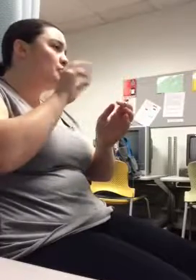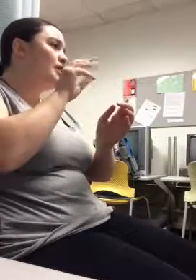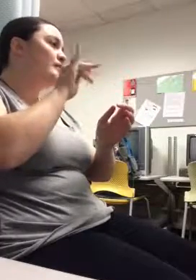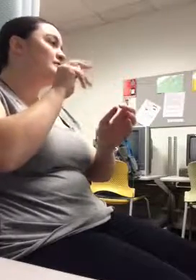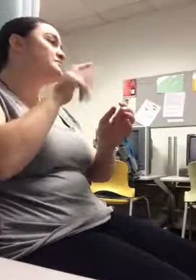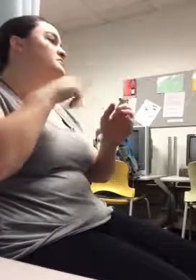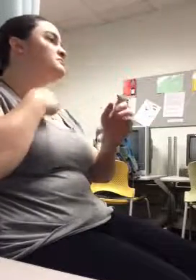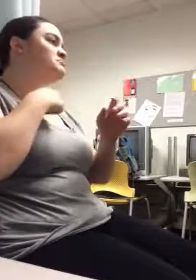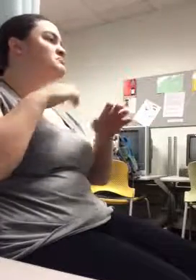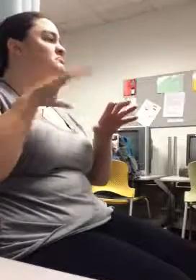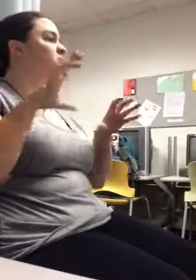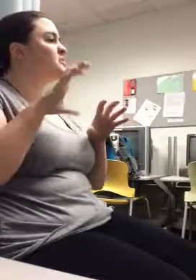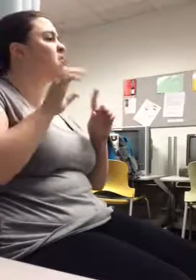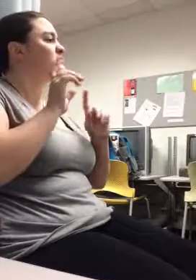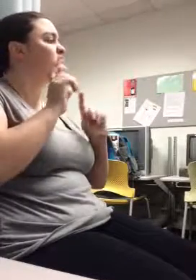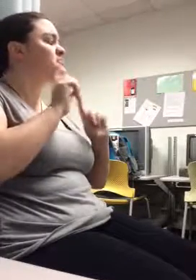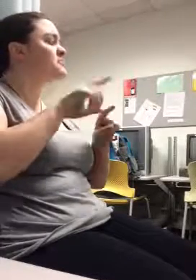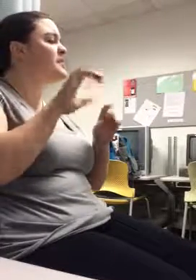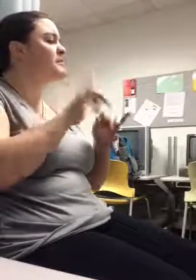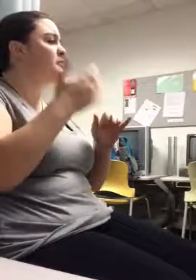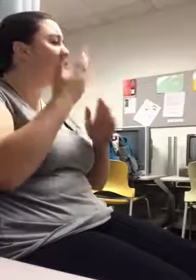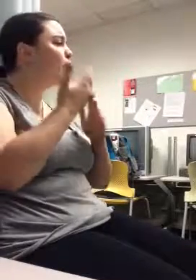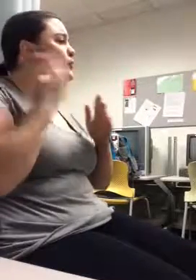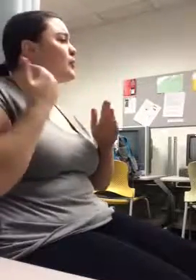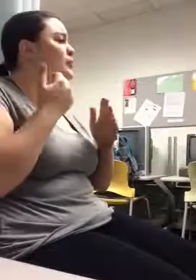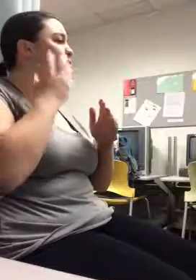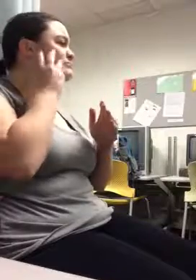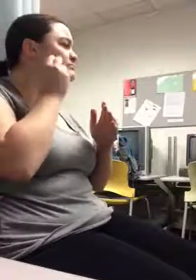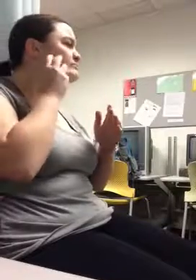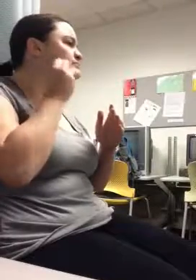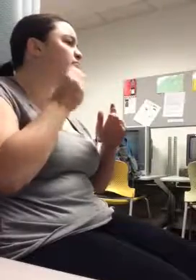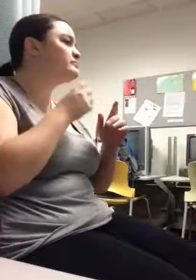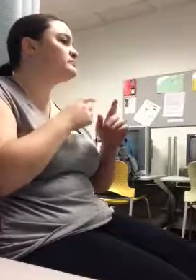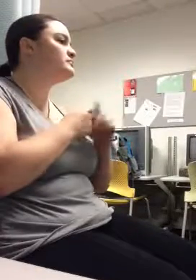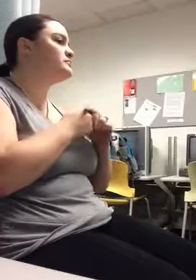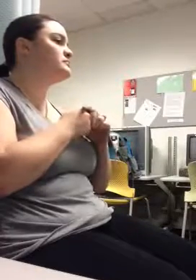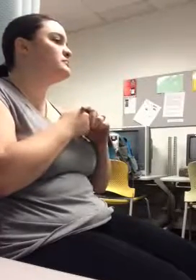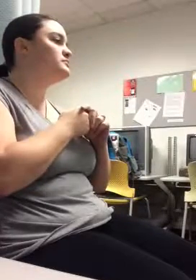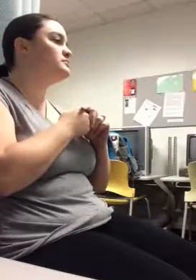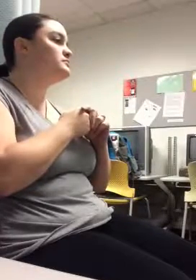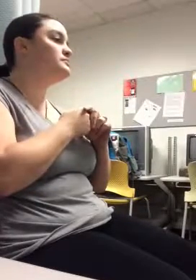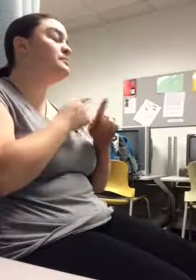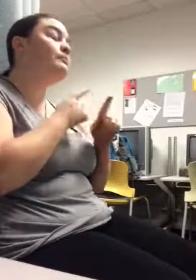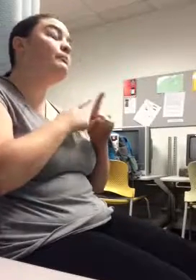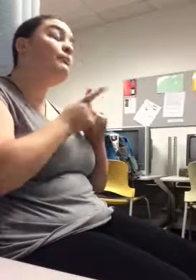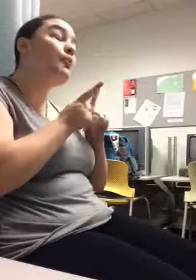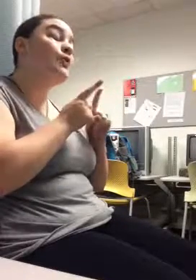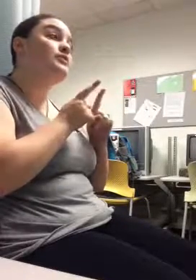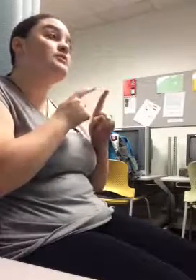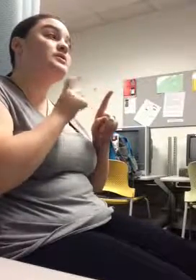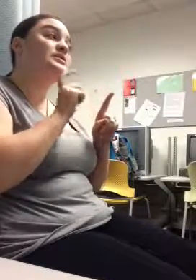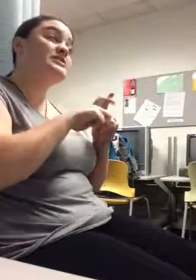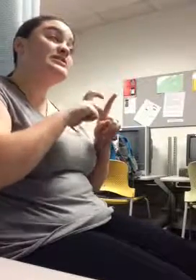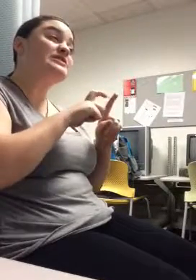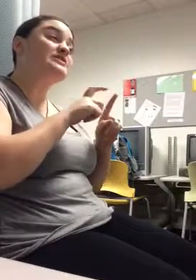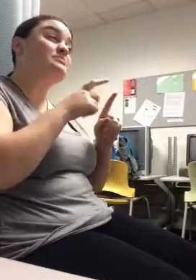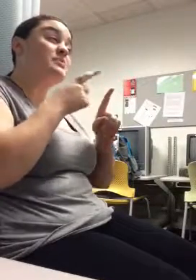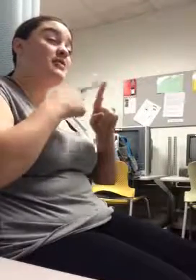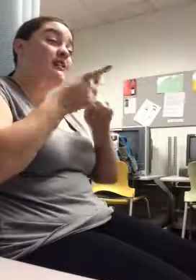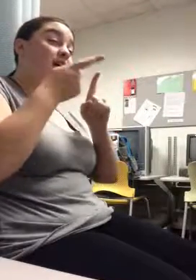And on a river, that makes sense to me. But I have to admit, when she said that we were going to go out on one of these